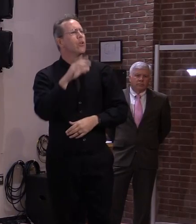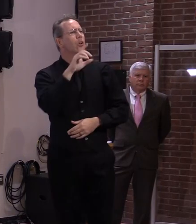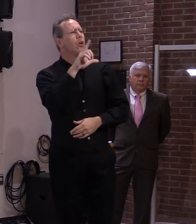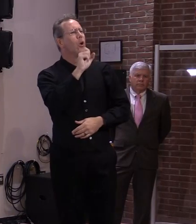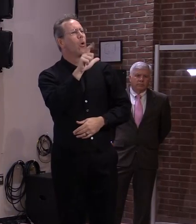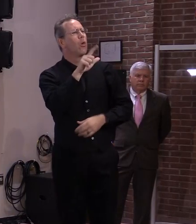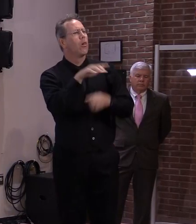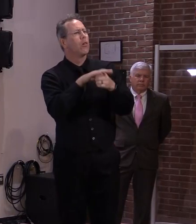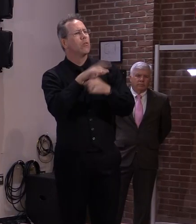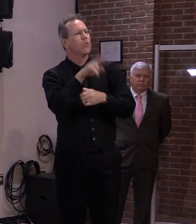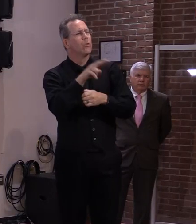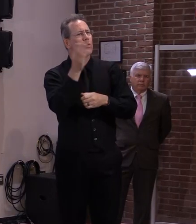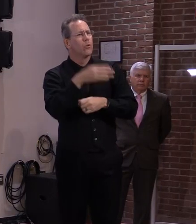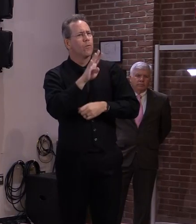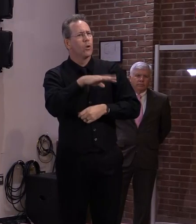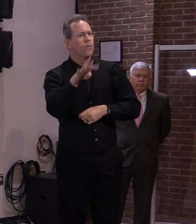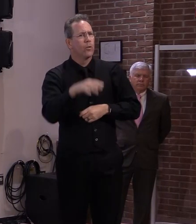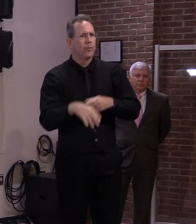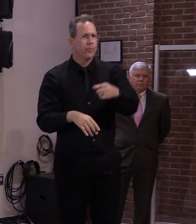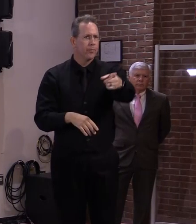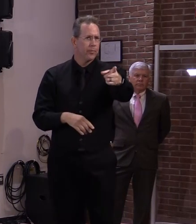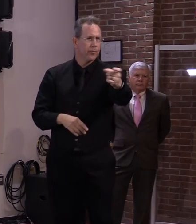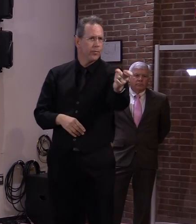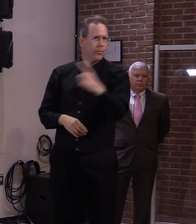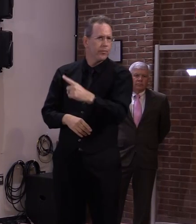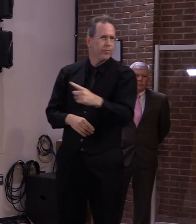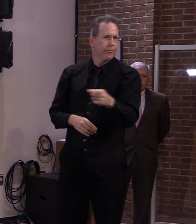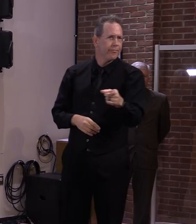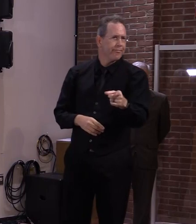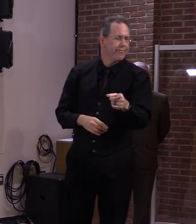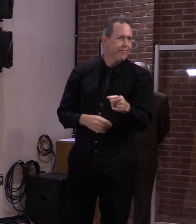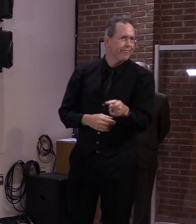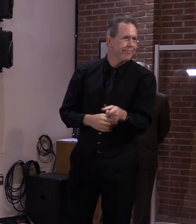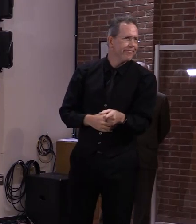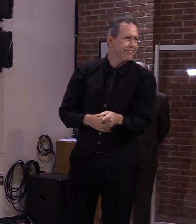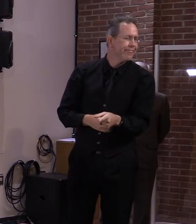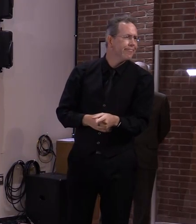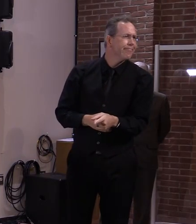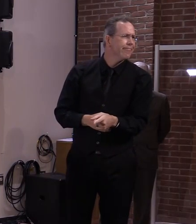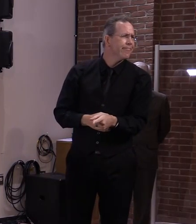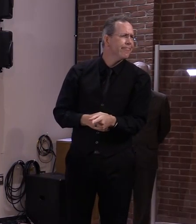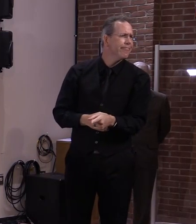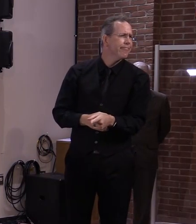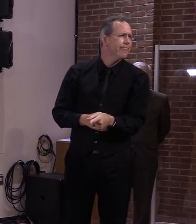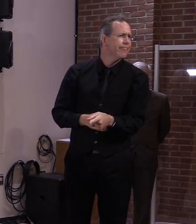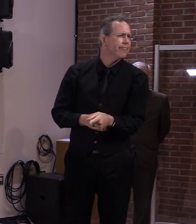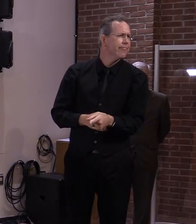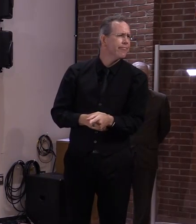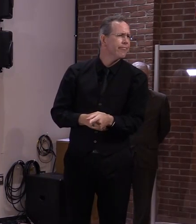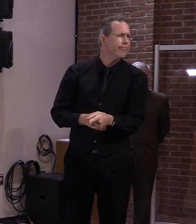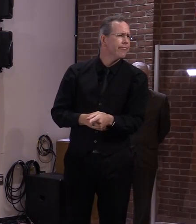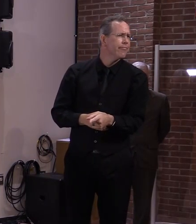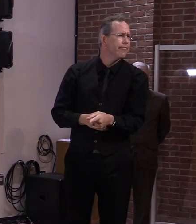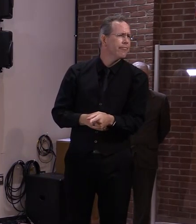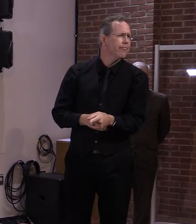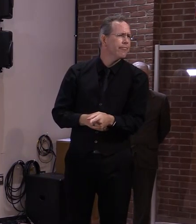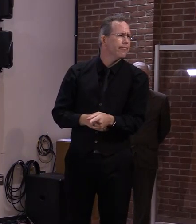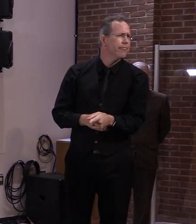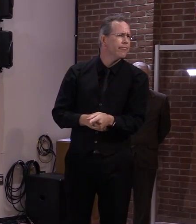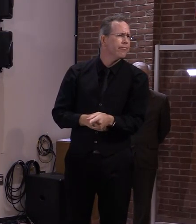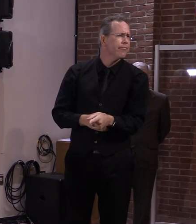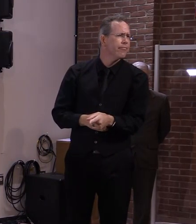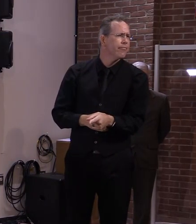I wanted to know, have you been or plan to be in contact with other governors or administrations to share your